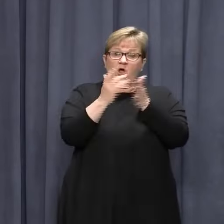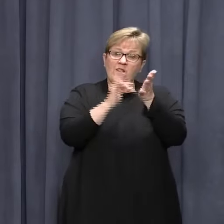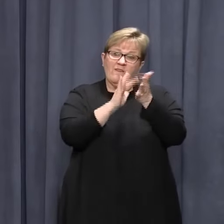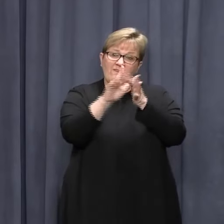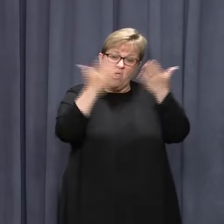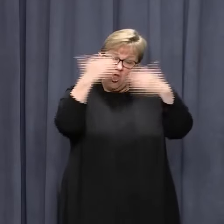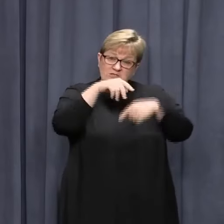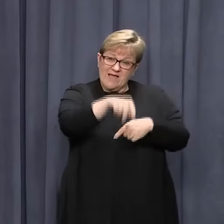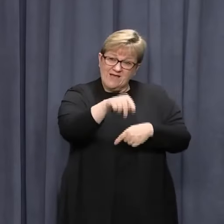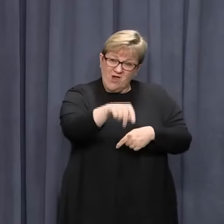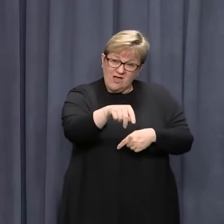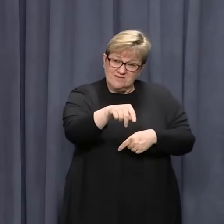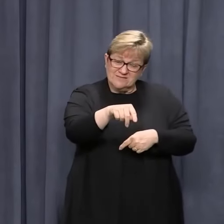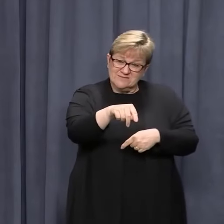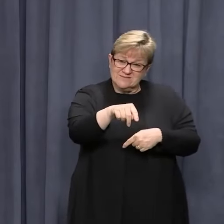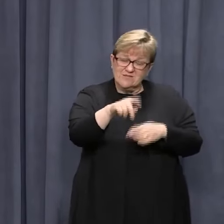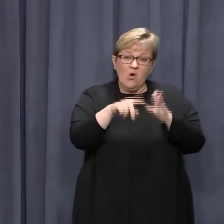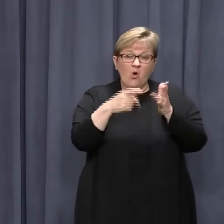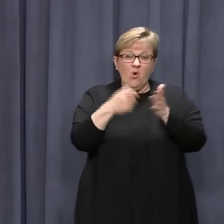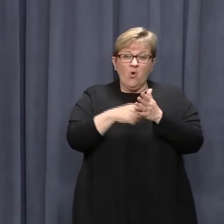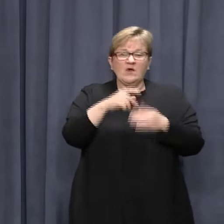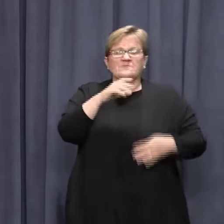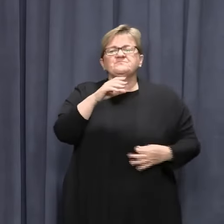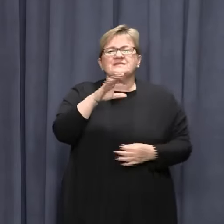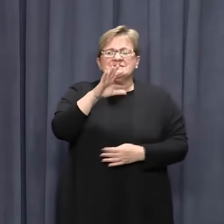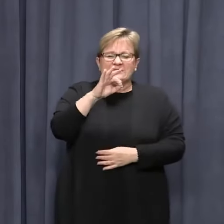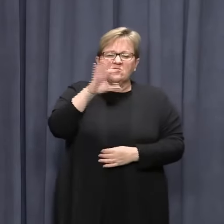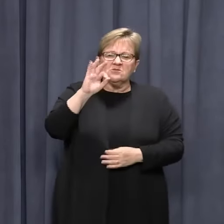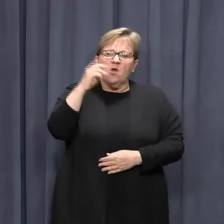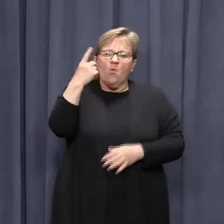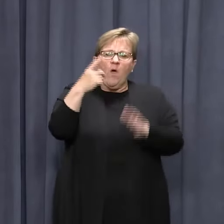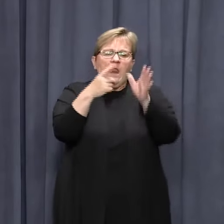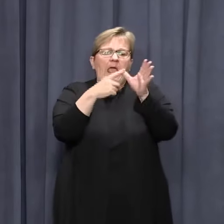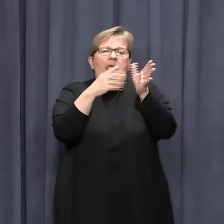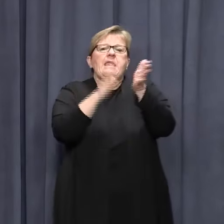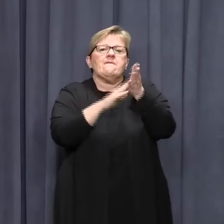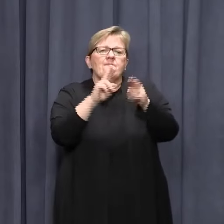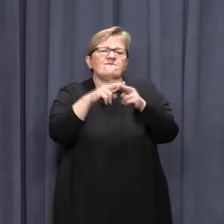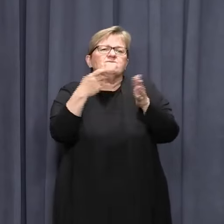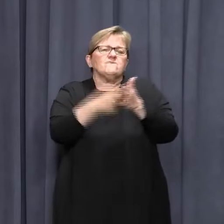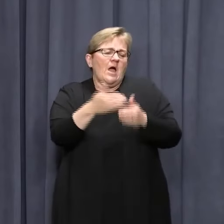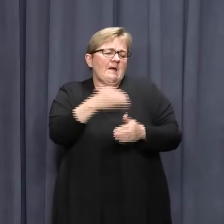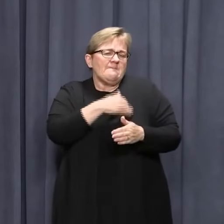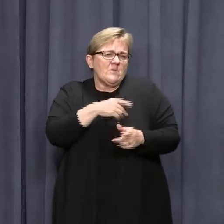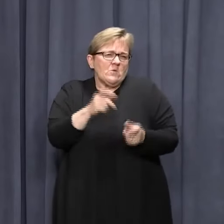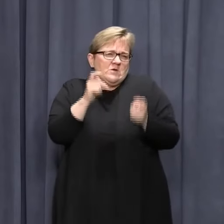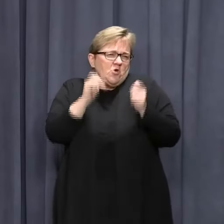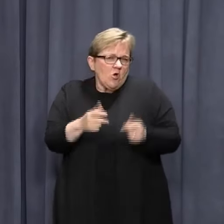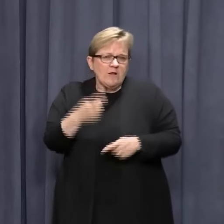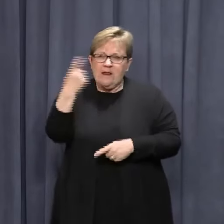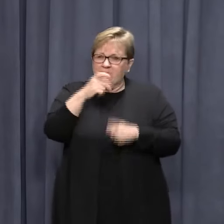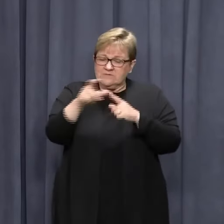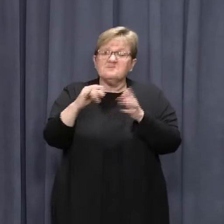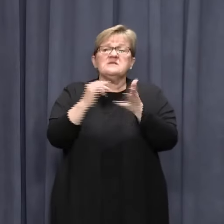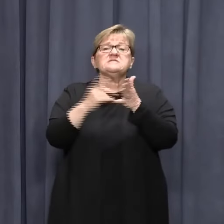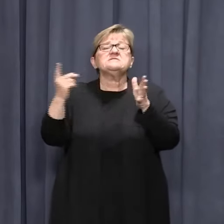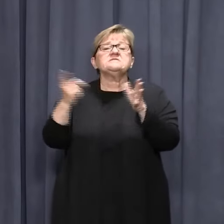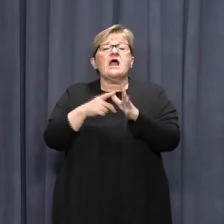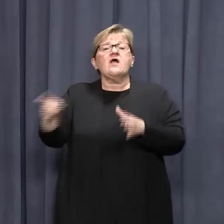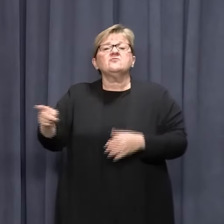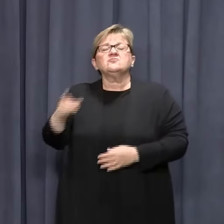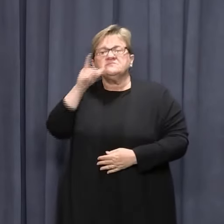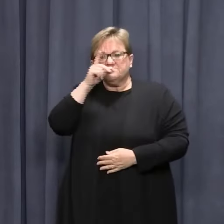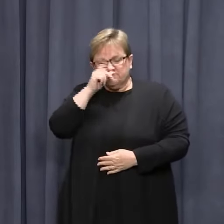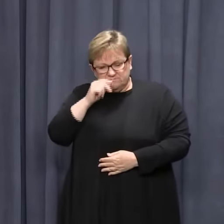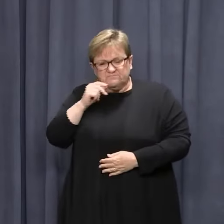Thursday night or 0001 a.m. on Friday December 11, South Australia will move